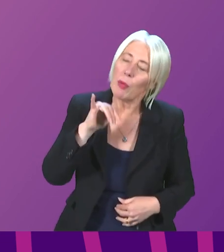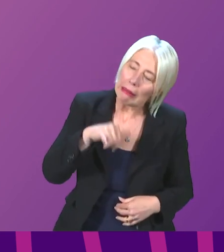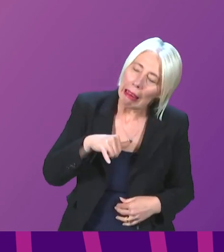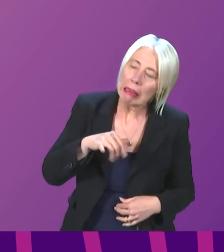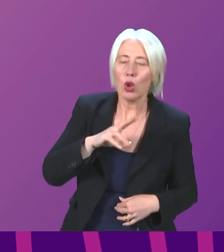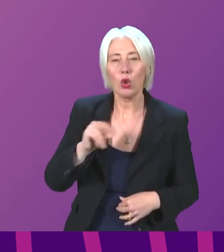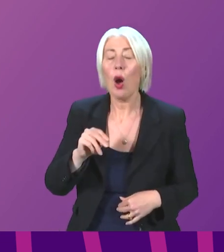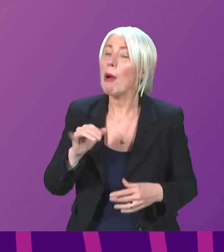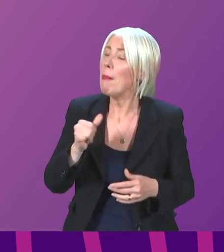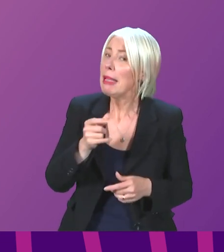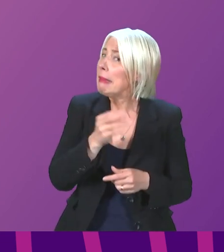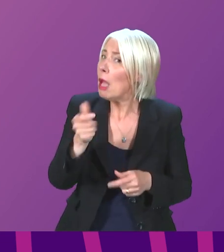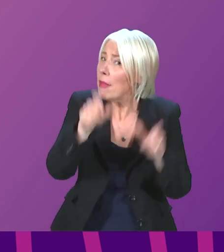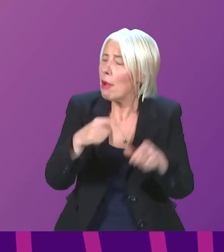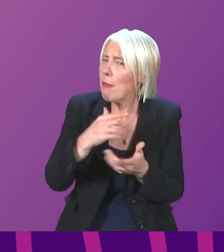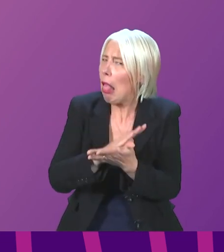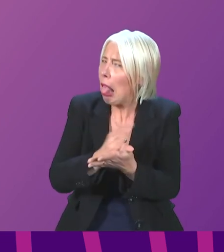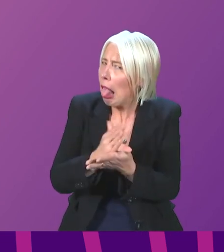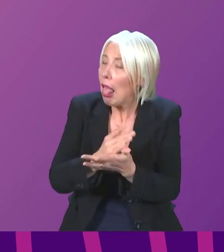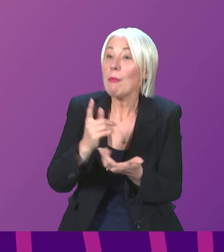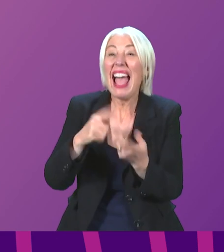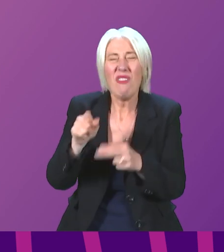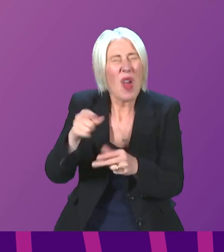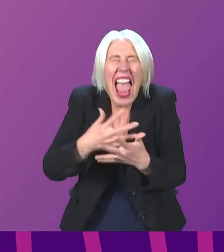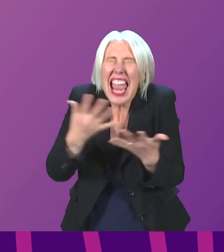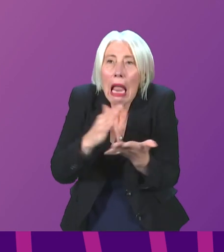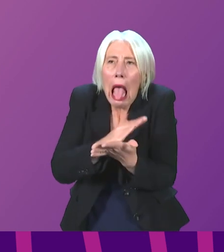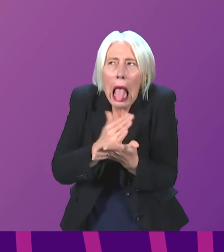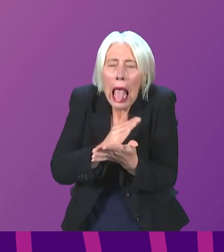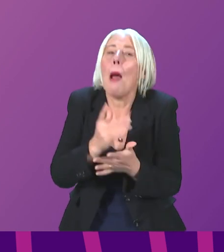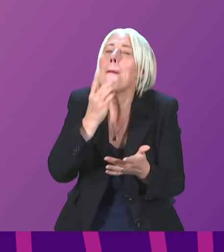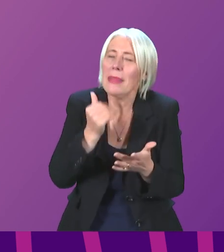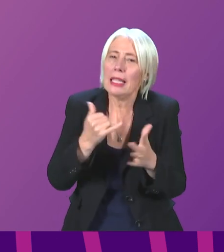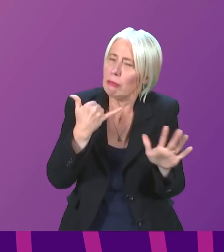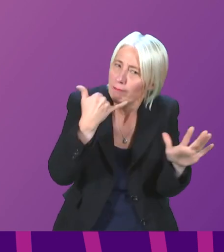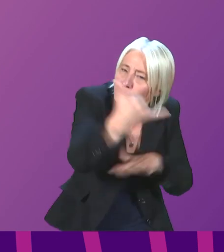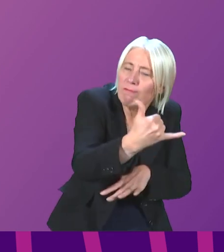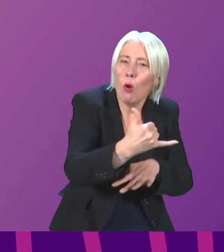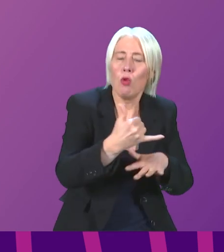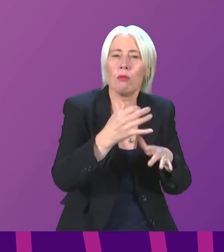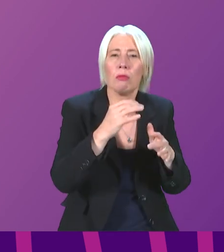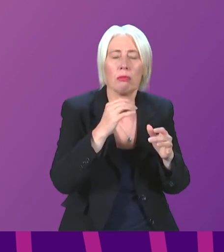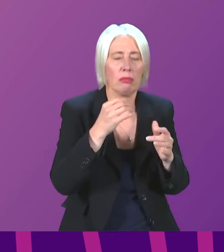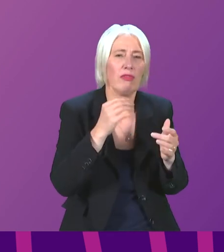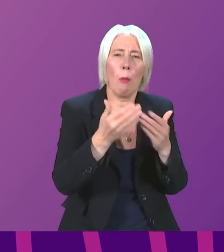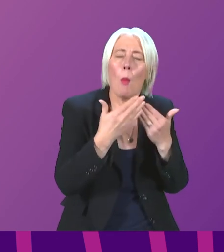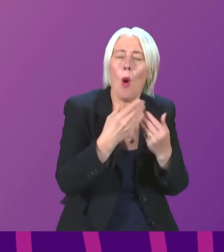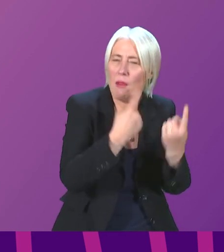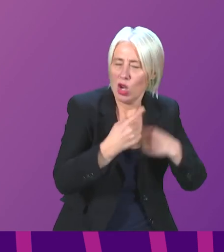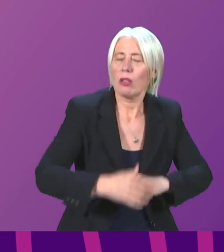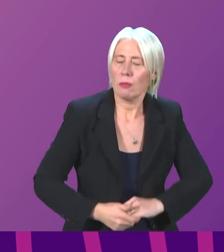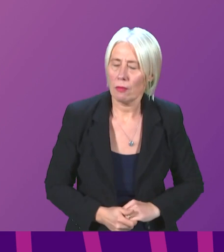Some may not be. And therefore, if there's any doubt, you have any doubt whatsoever, do not hesitate to call the vaccination helpline for further information.